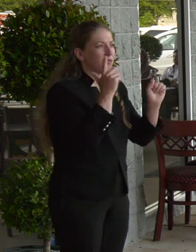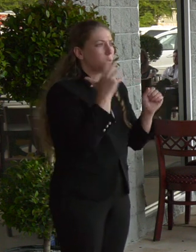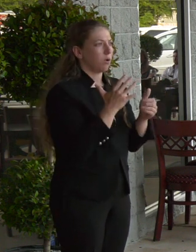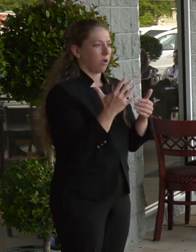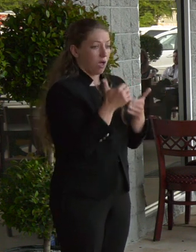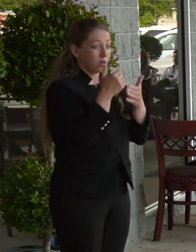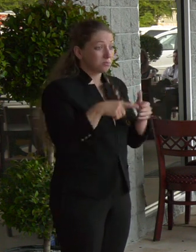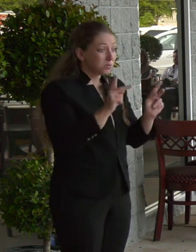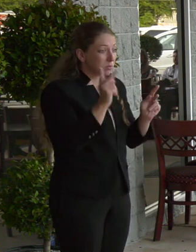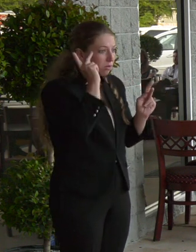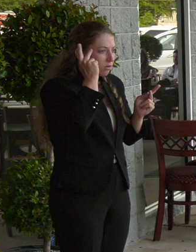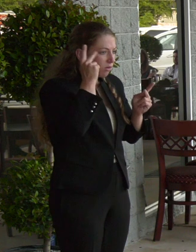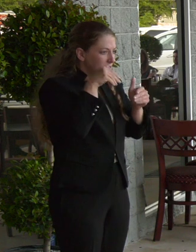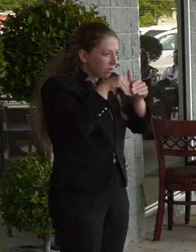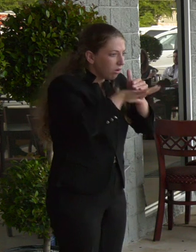fears of coming indoors.